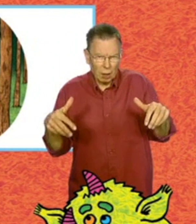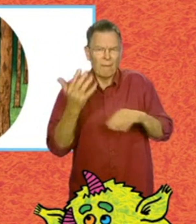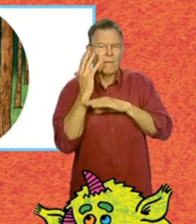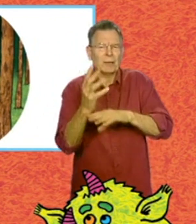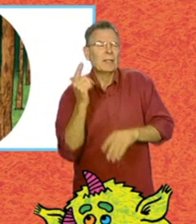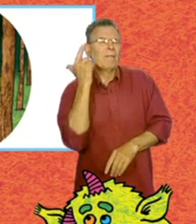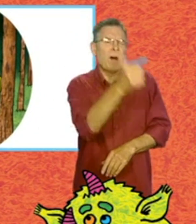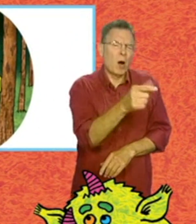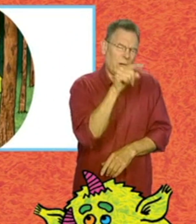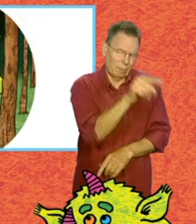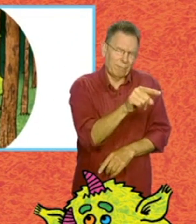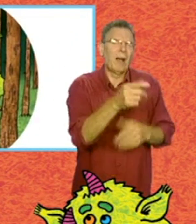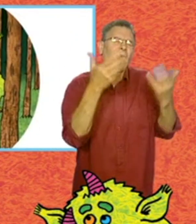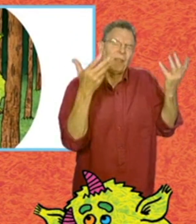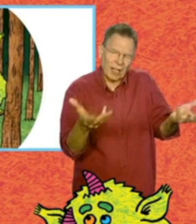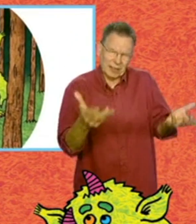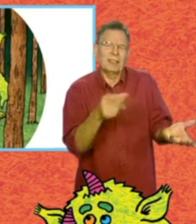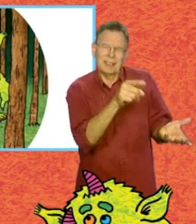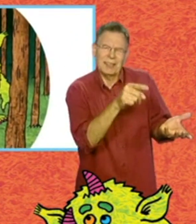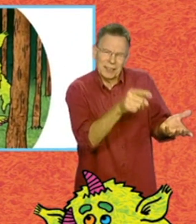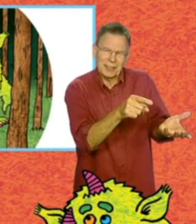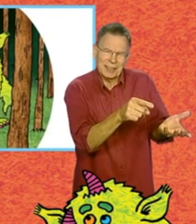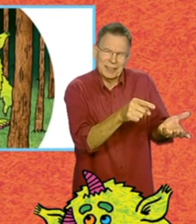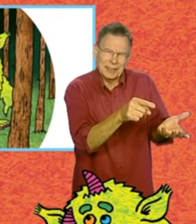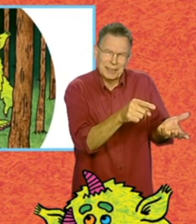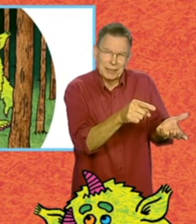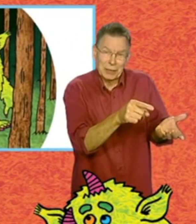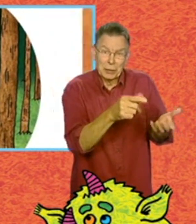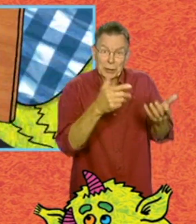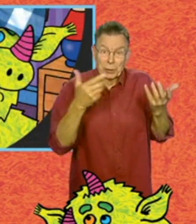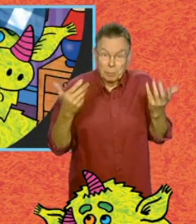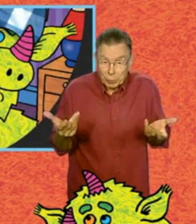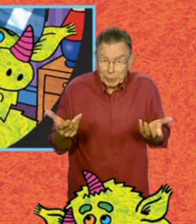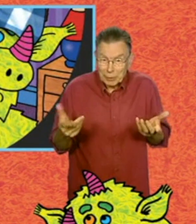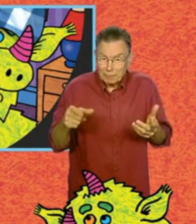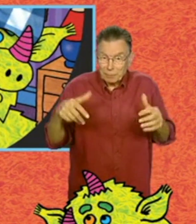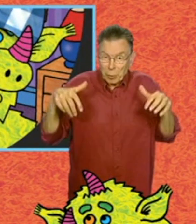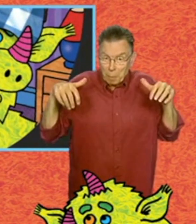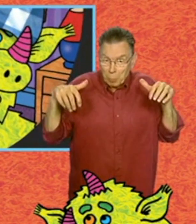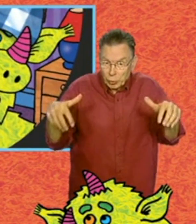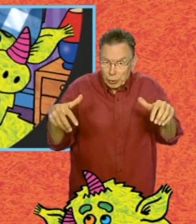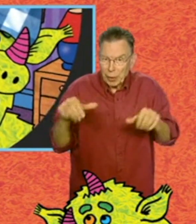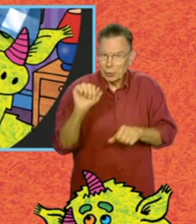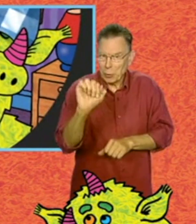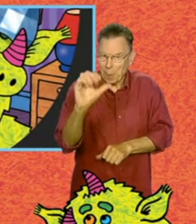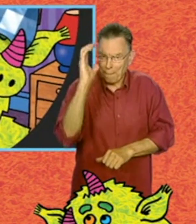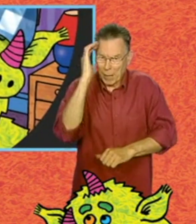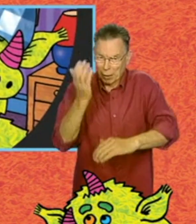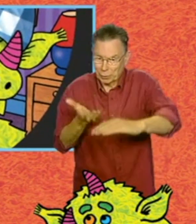If it's a far away in the forest monster, that's that. But if it's an under your bed monster,